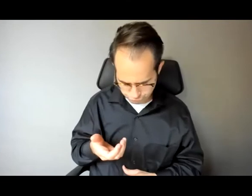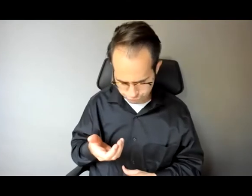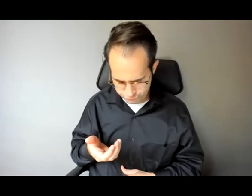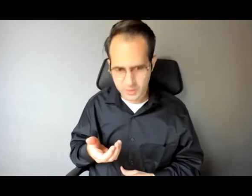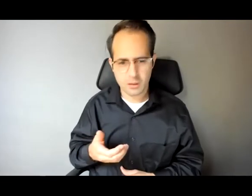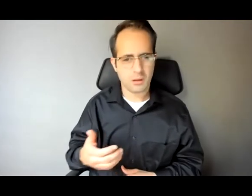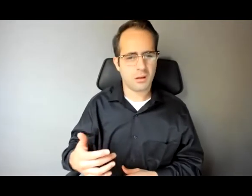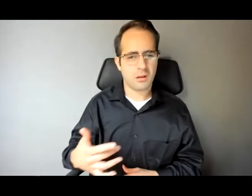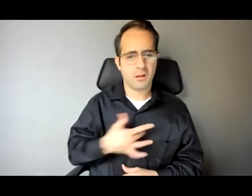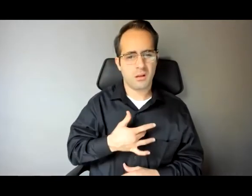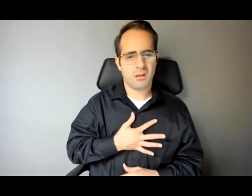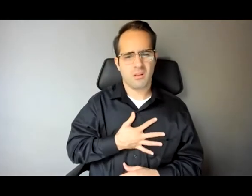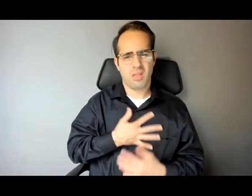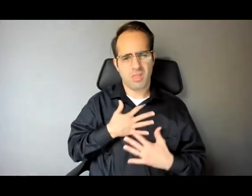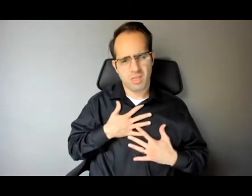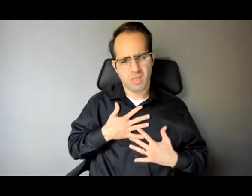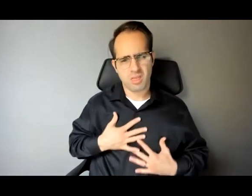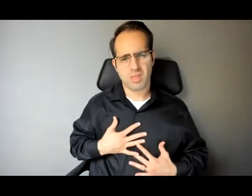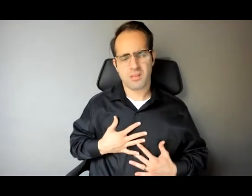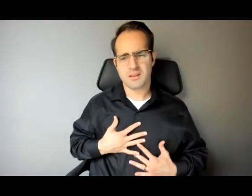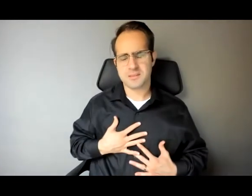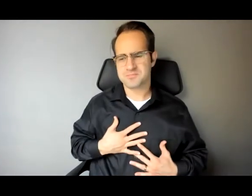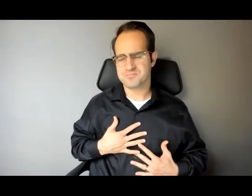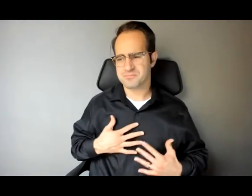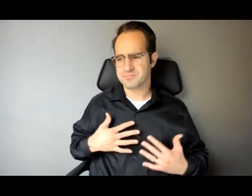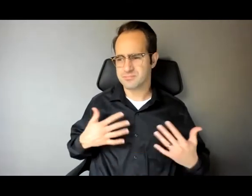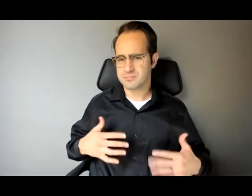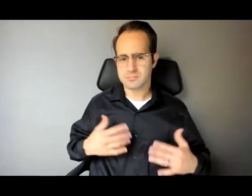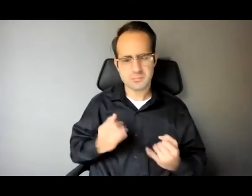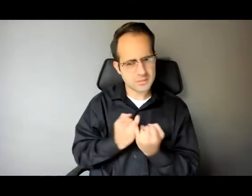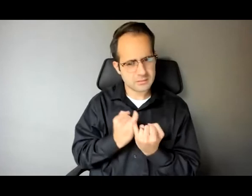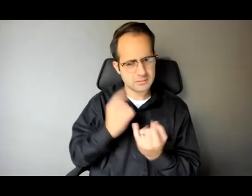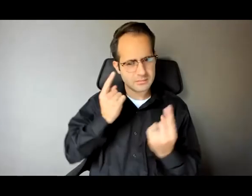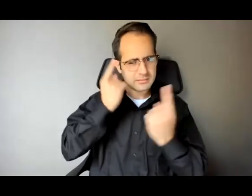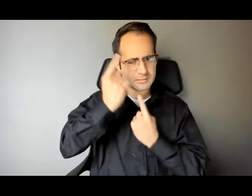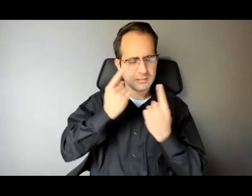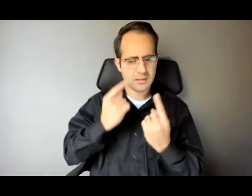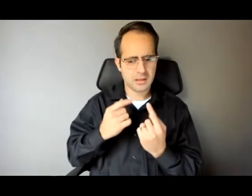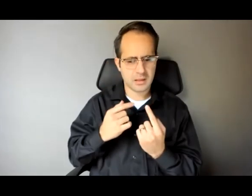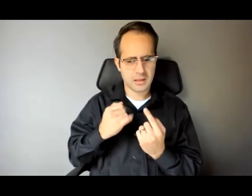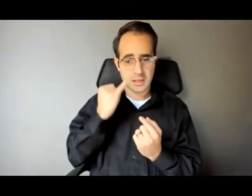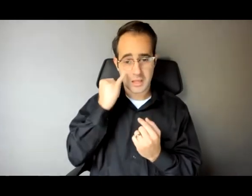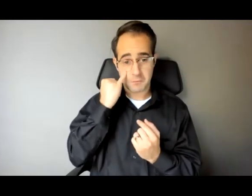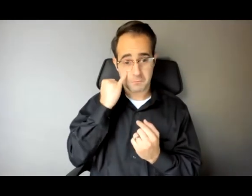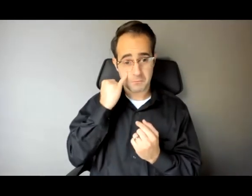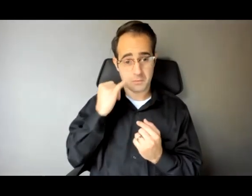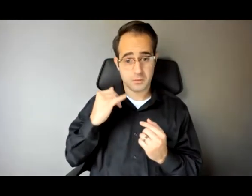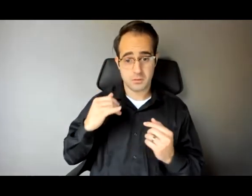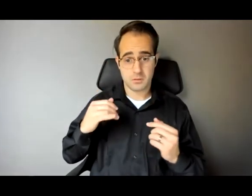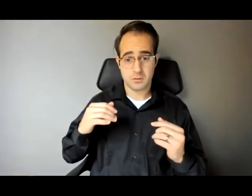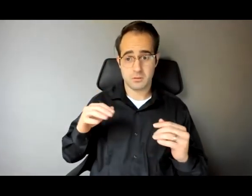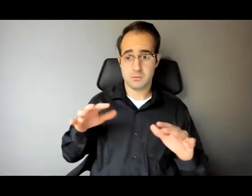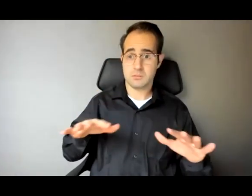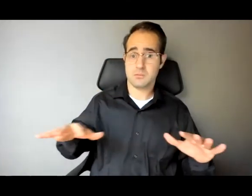and it felt really heavy because I said to myself like sustainable movements are built based on